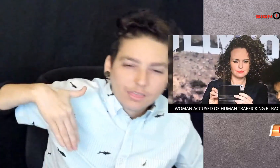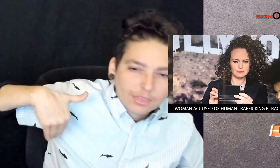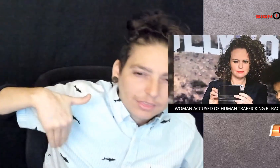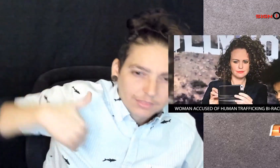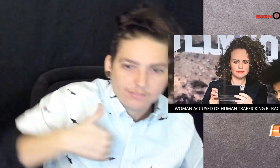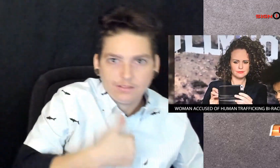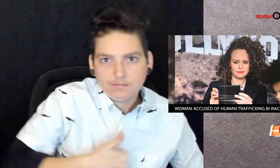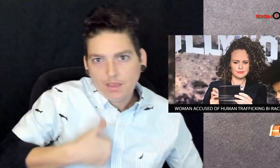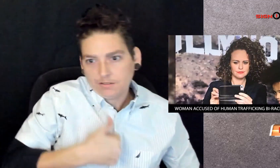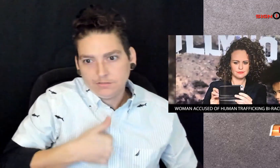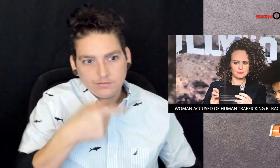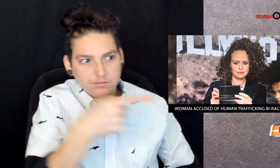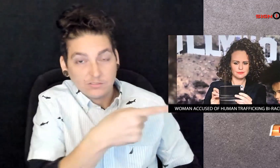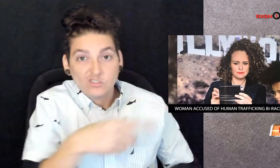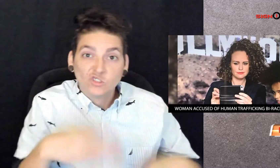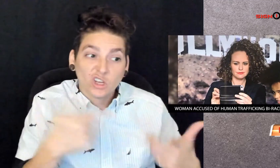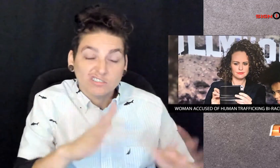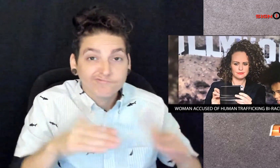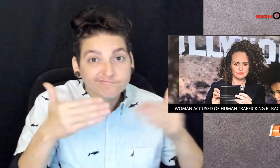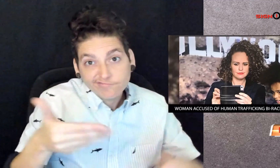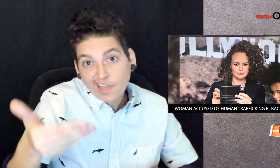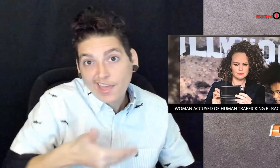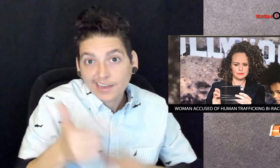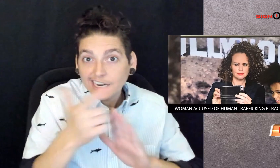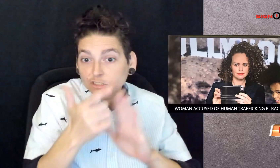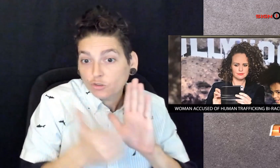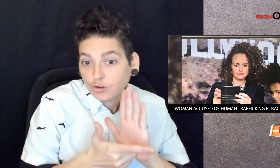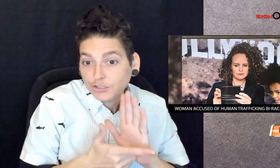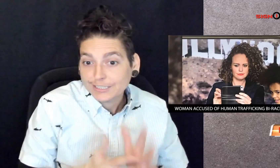receive an apology from Southwest and has hired an attorney.